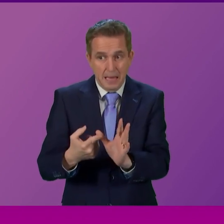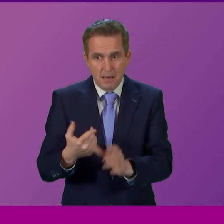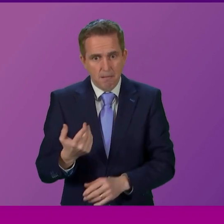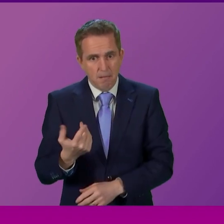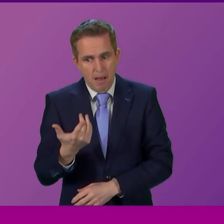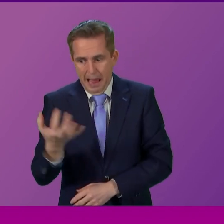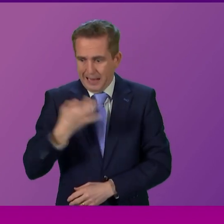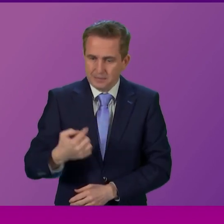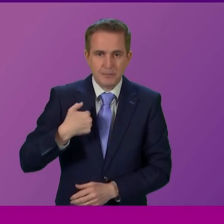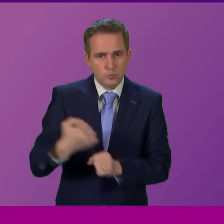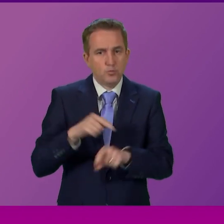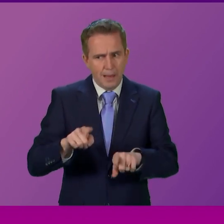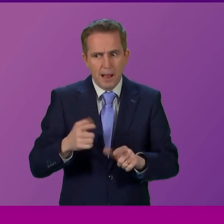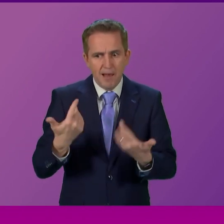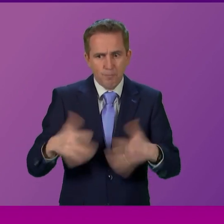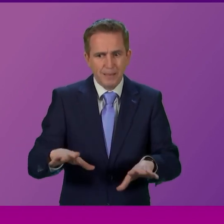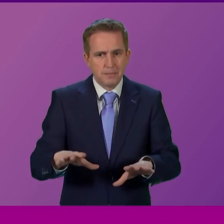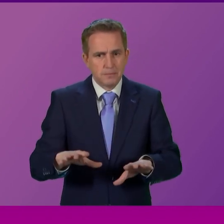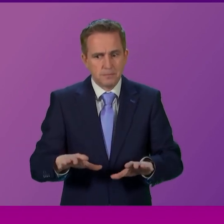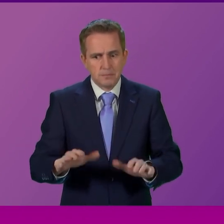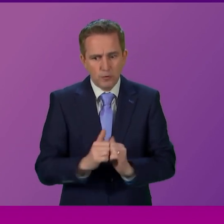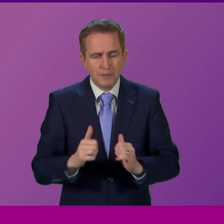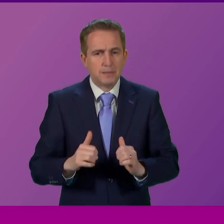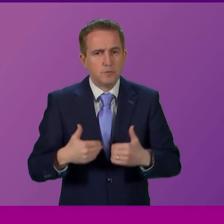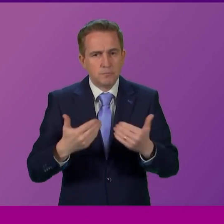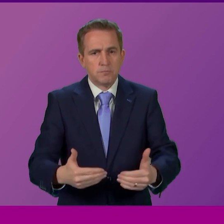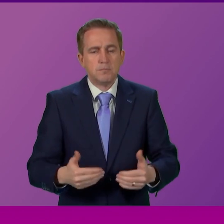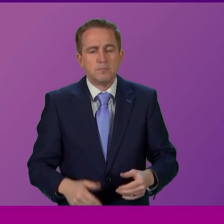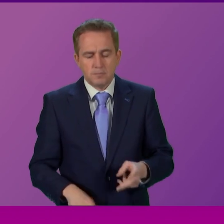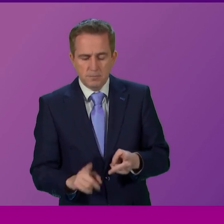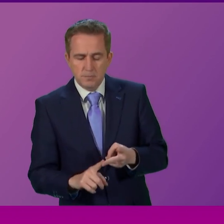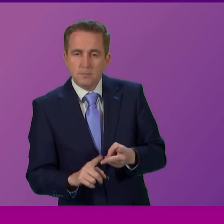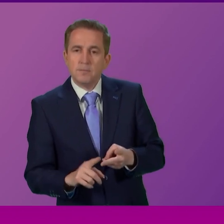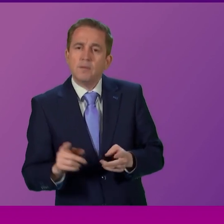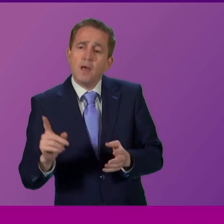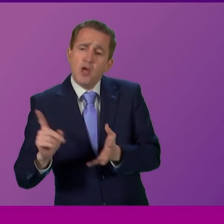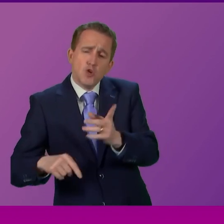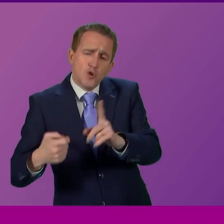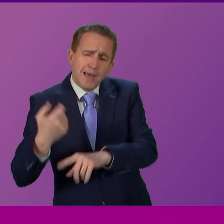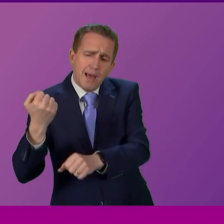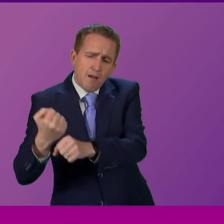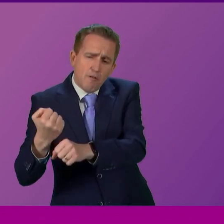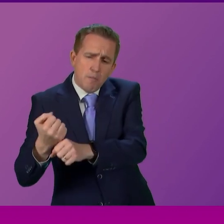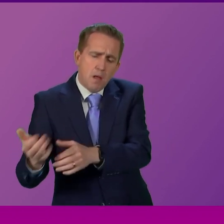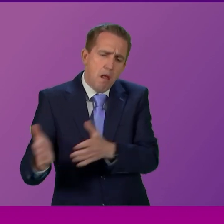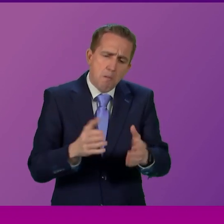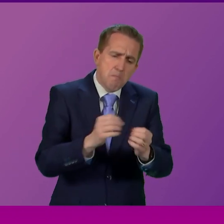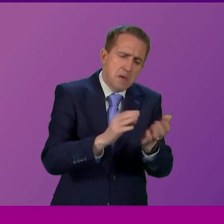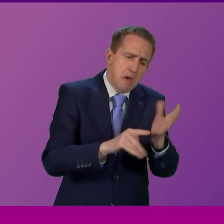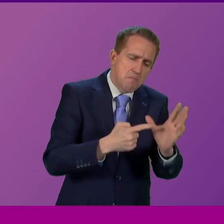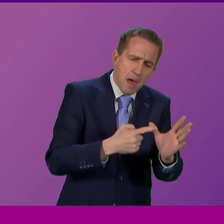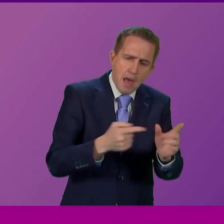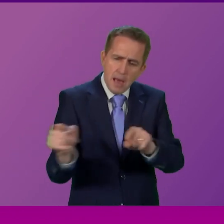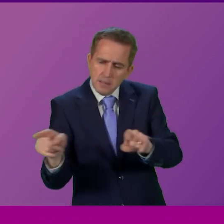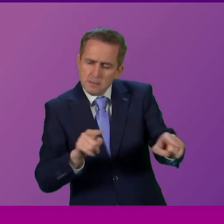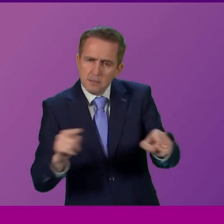to me the other ask of course is on other pension issues and there's been some movement from the UK government but BME say not enough so we'll continue to lobby